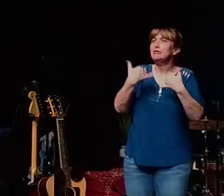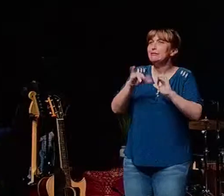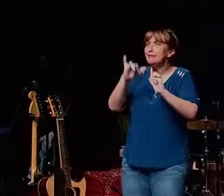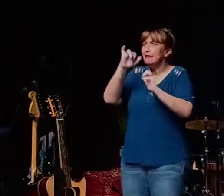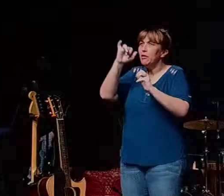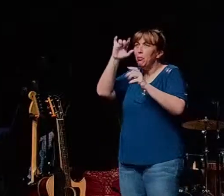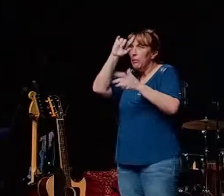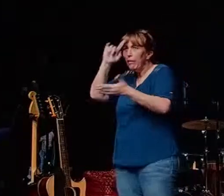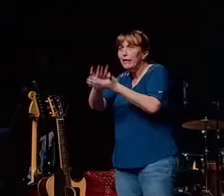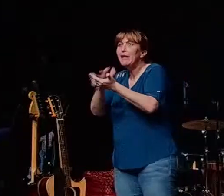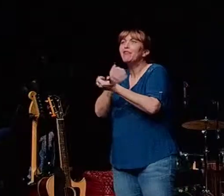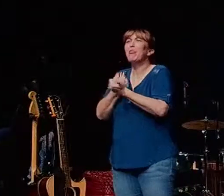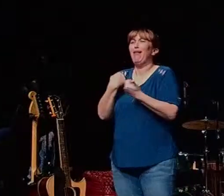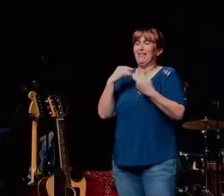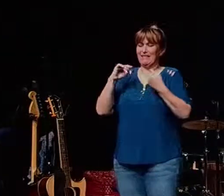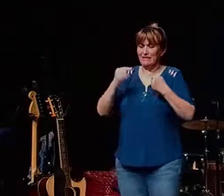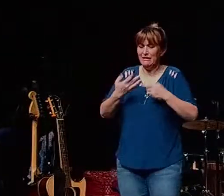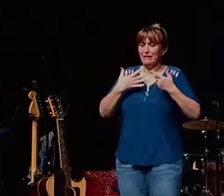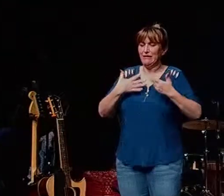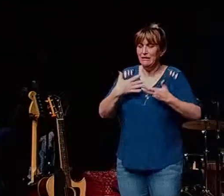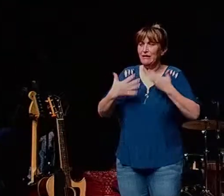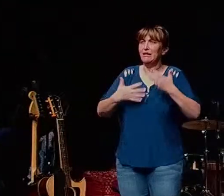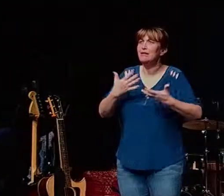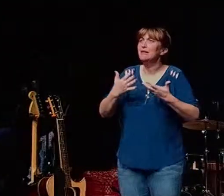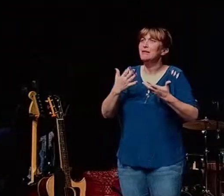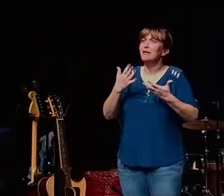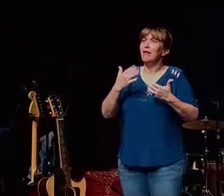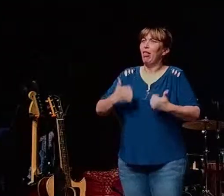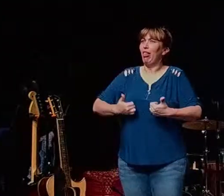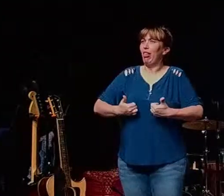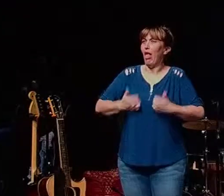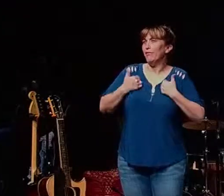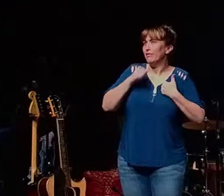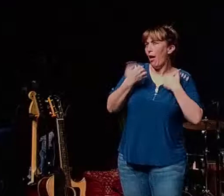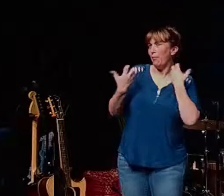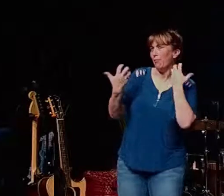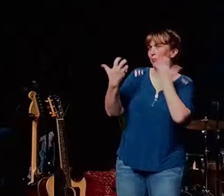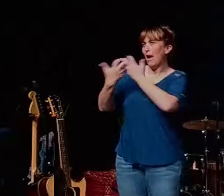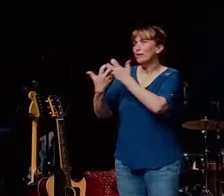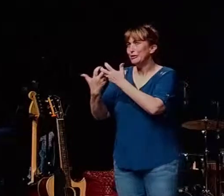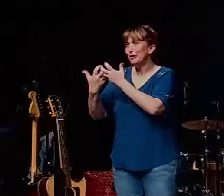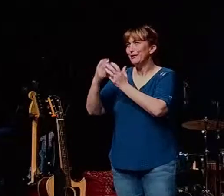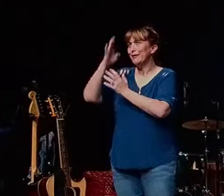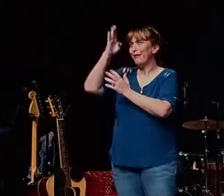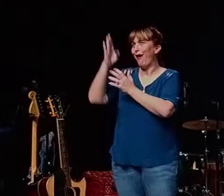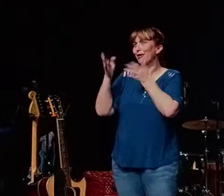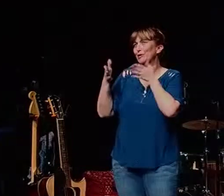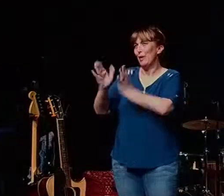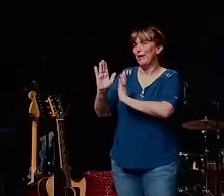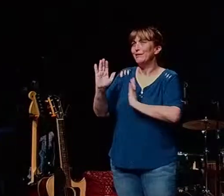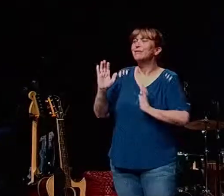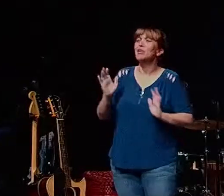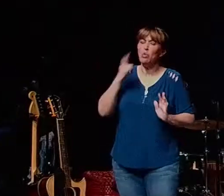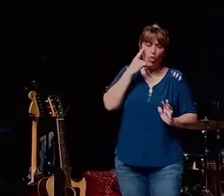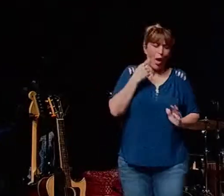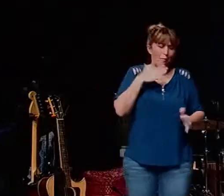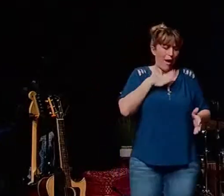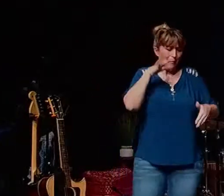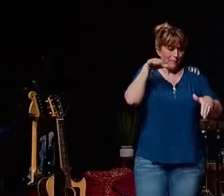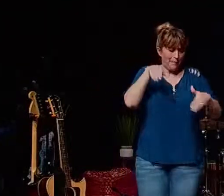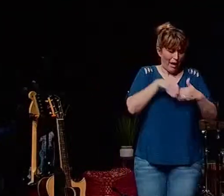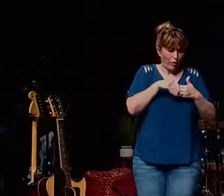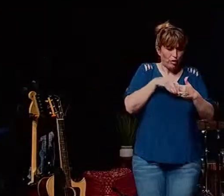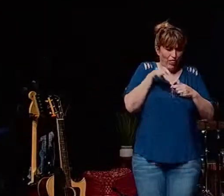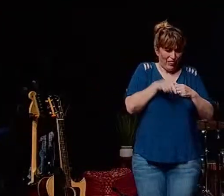a little bit you know things dried up you thought your marriage is going to be this way but it's not